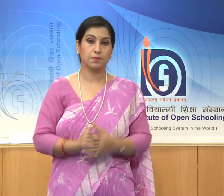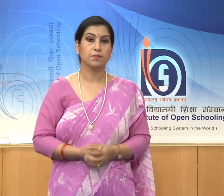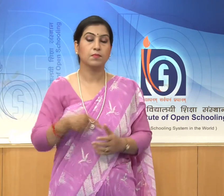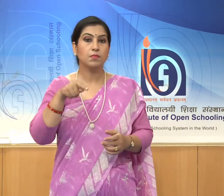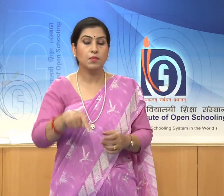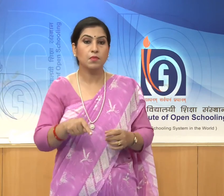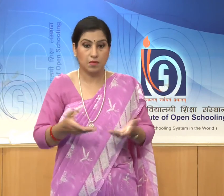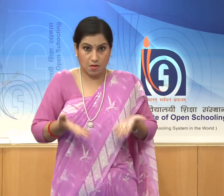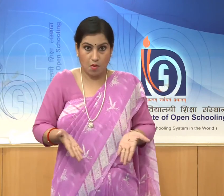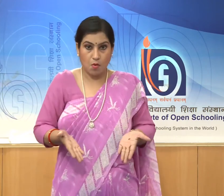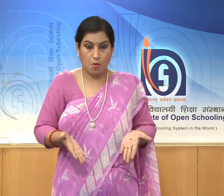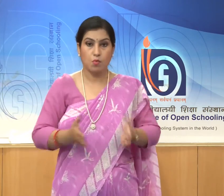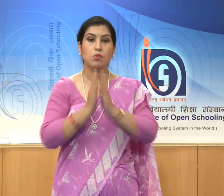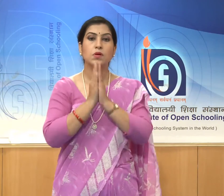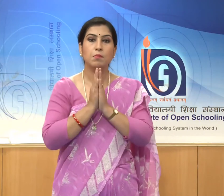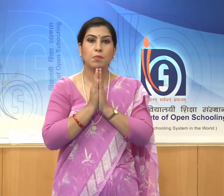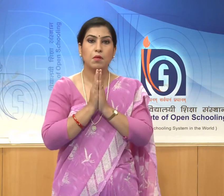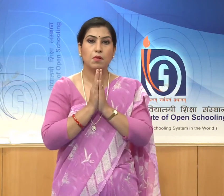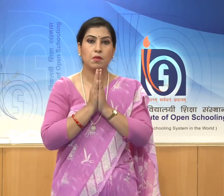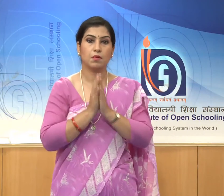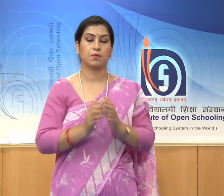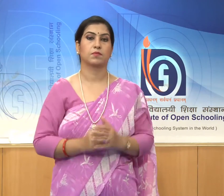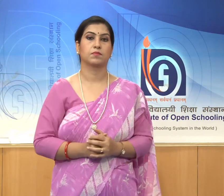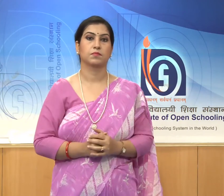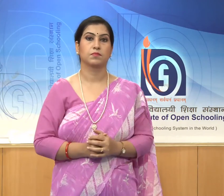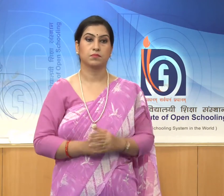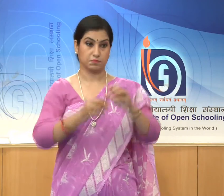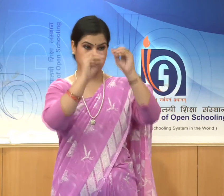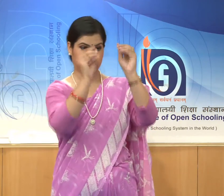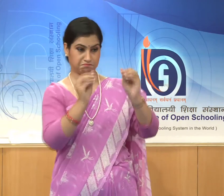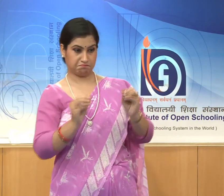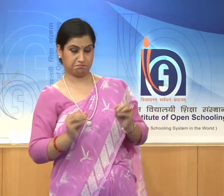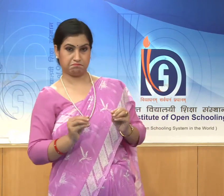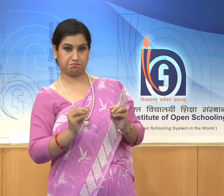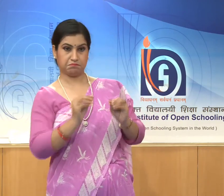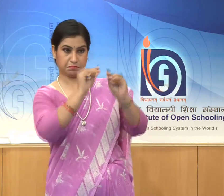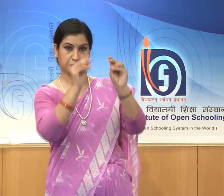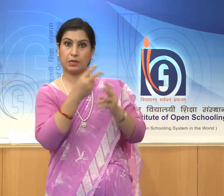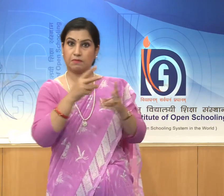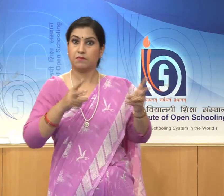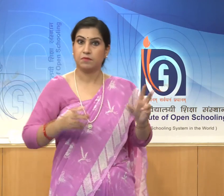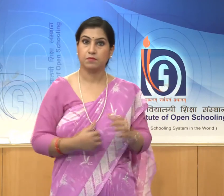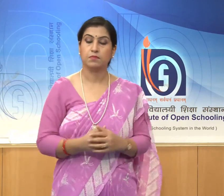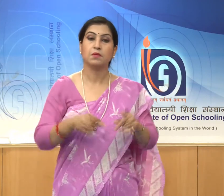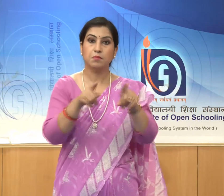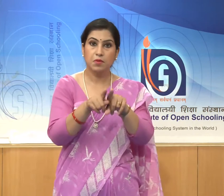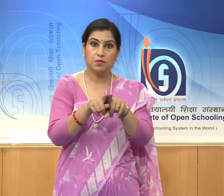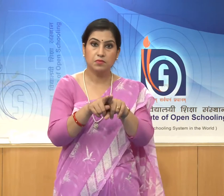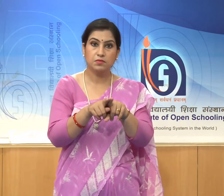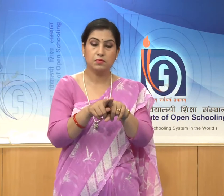presence of temple sculptures as part of